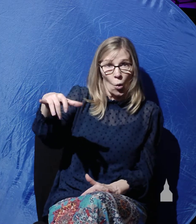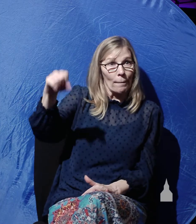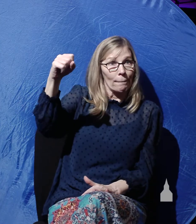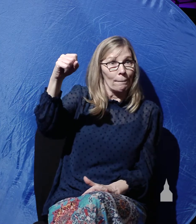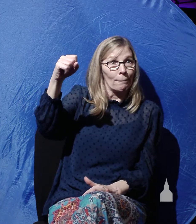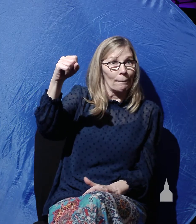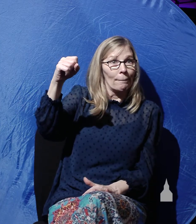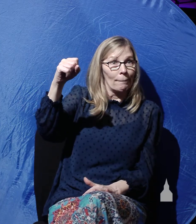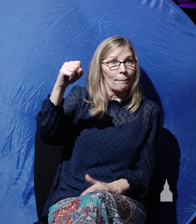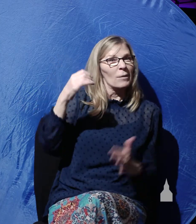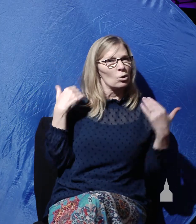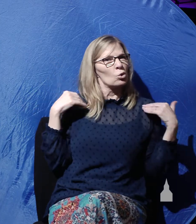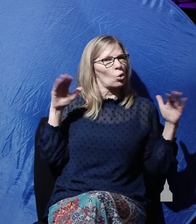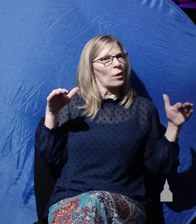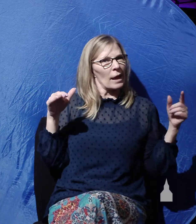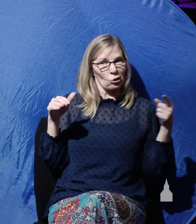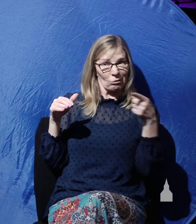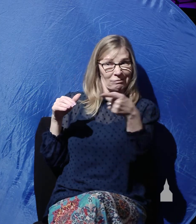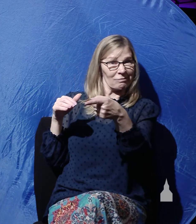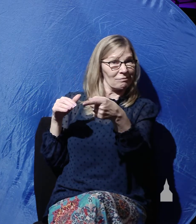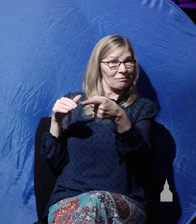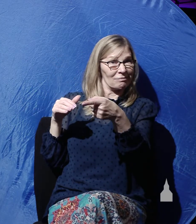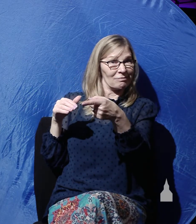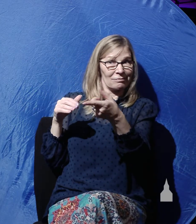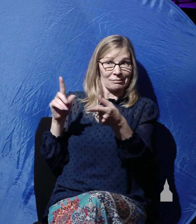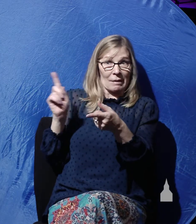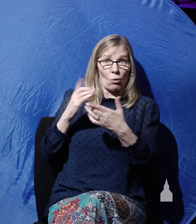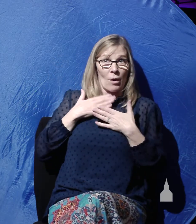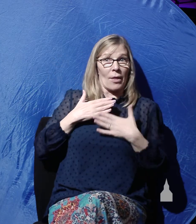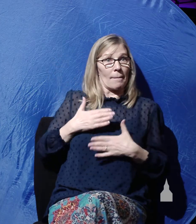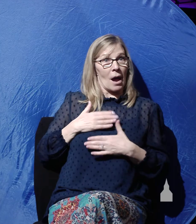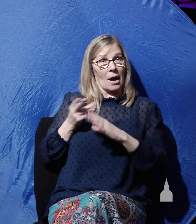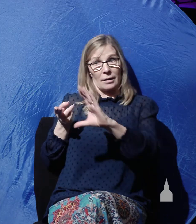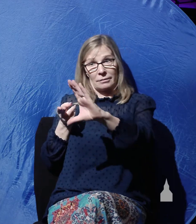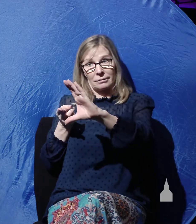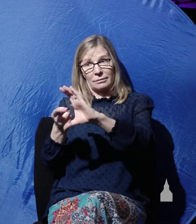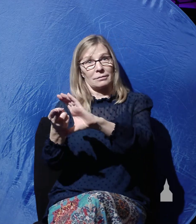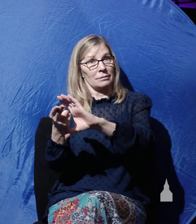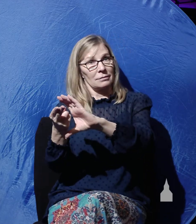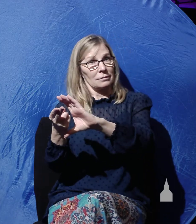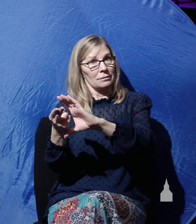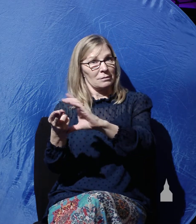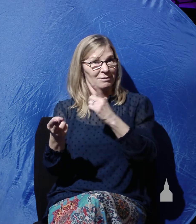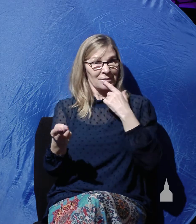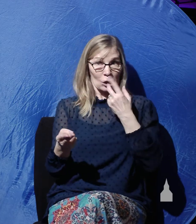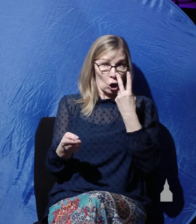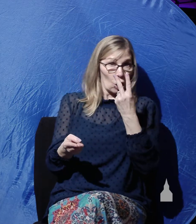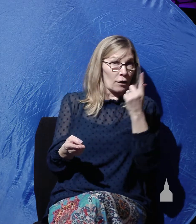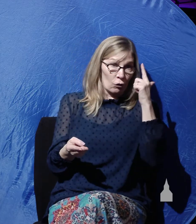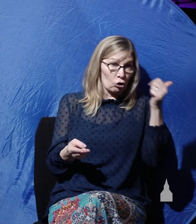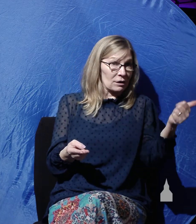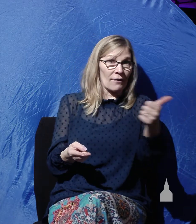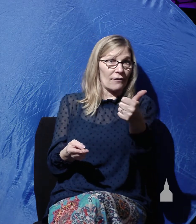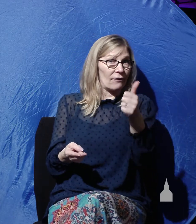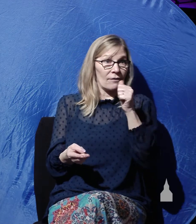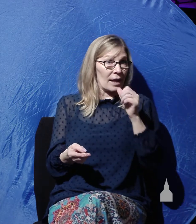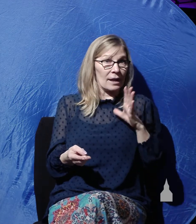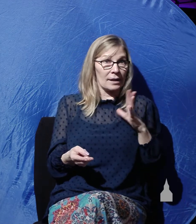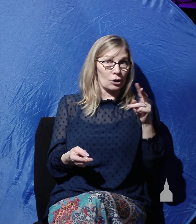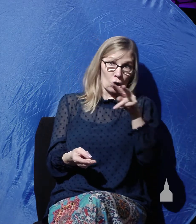slot cut out of the rock where the body of Jesus had been placed. And he says, look for yourselves, ladies. The